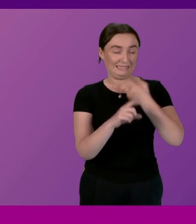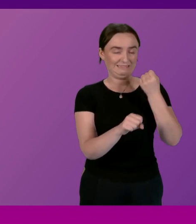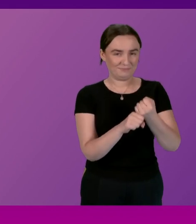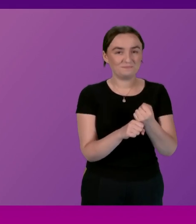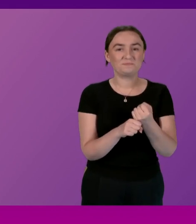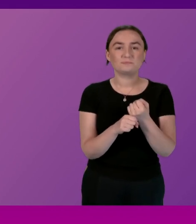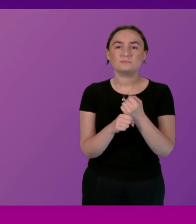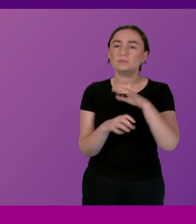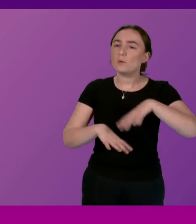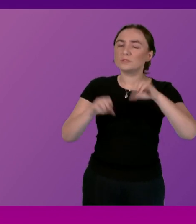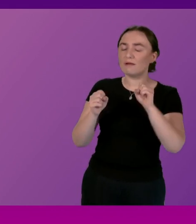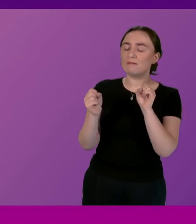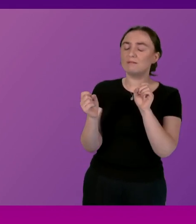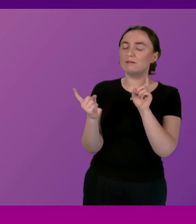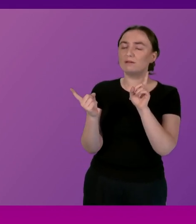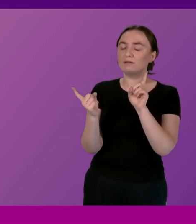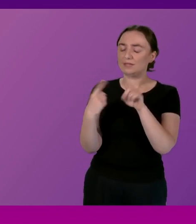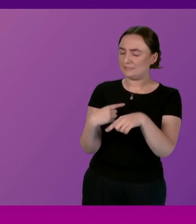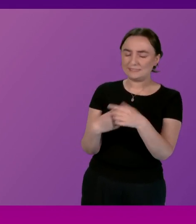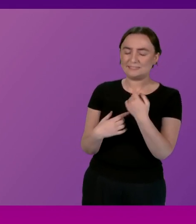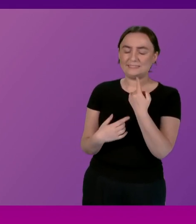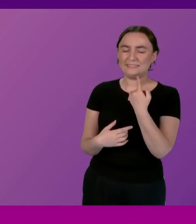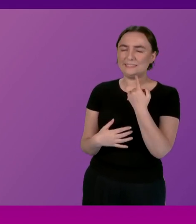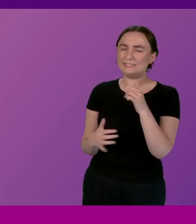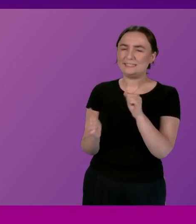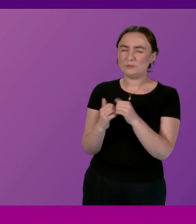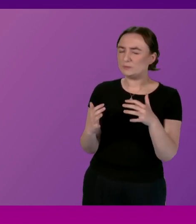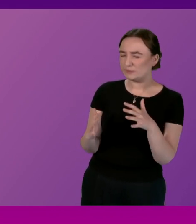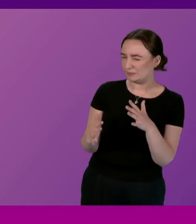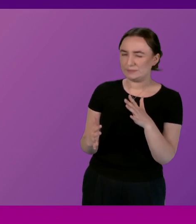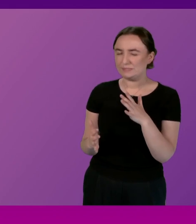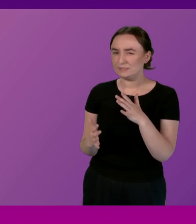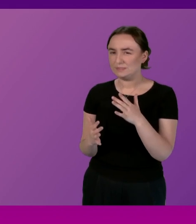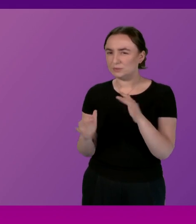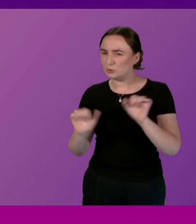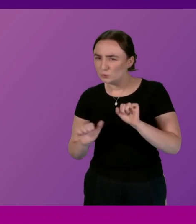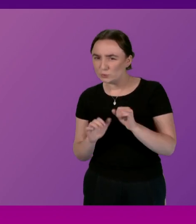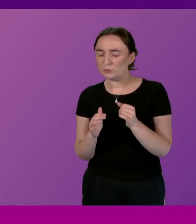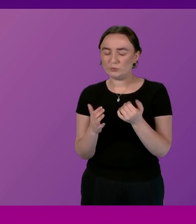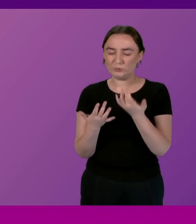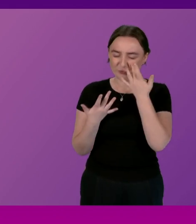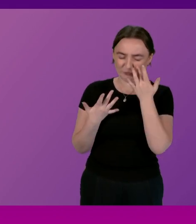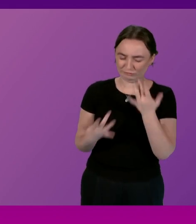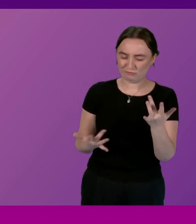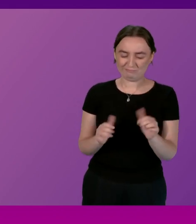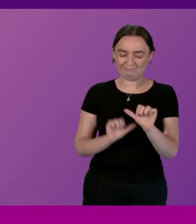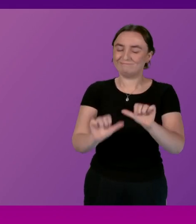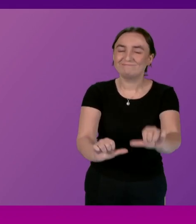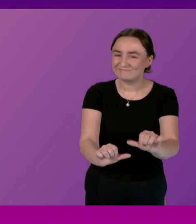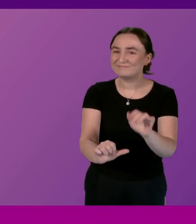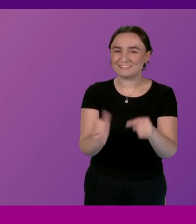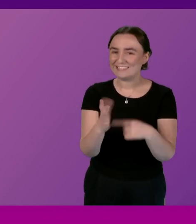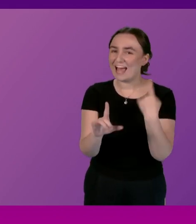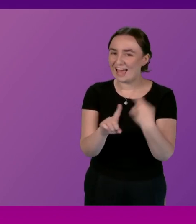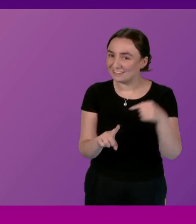I'm not convinced or certainly don't agree that we haven't shown progressivity I think we have a progressive tax system in